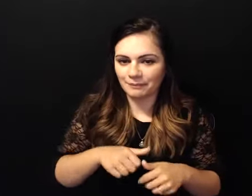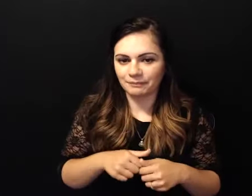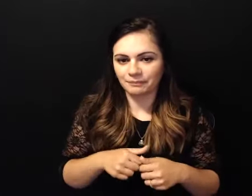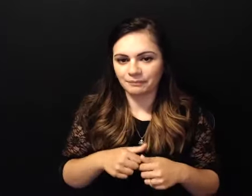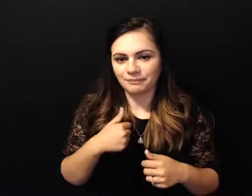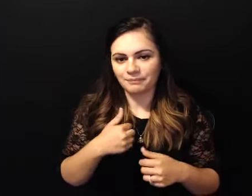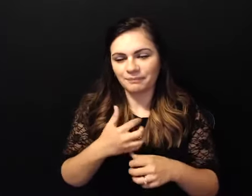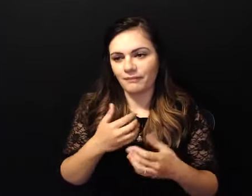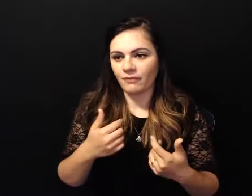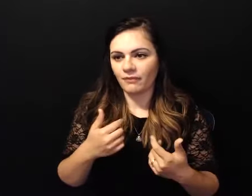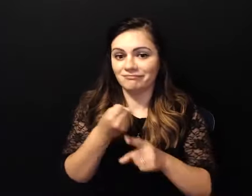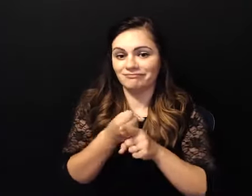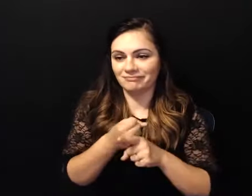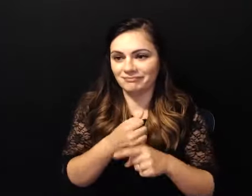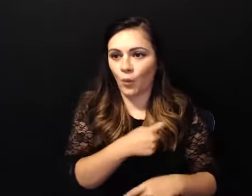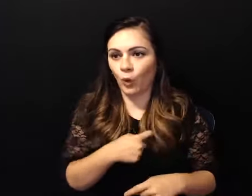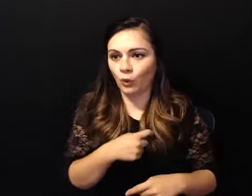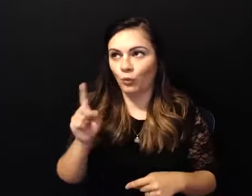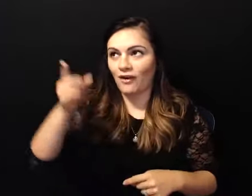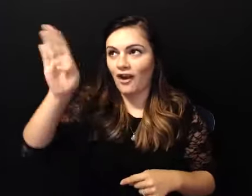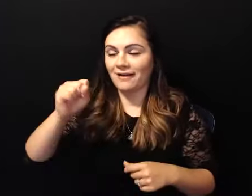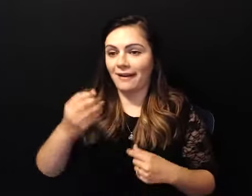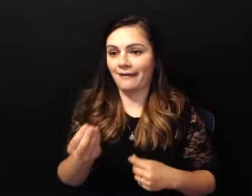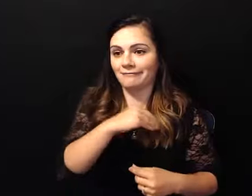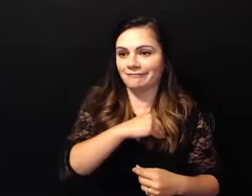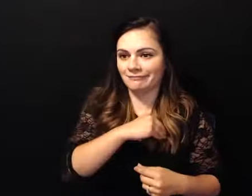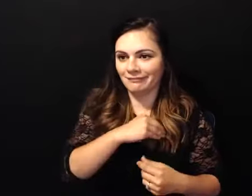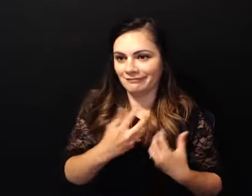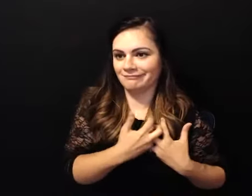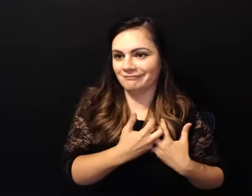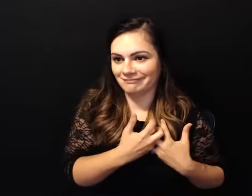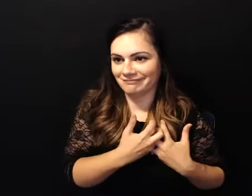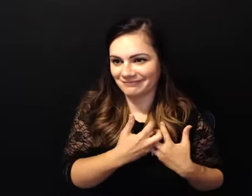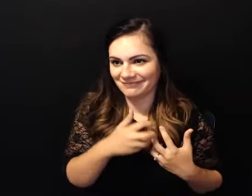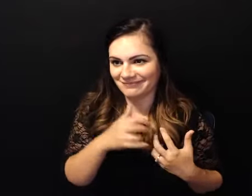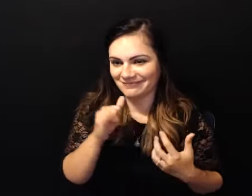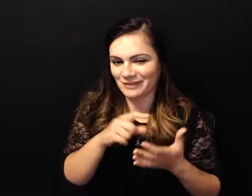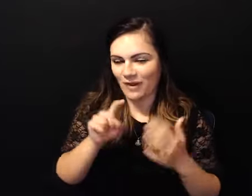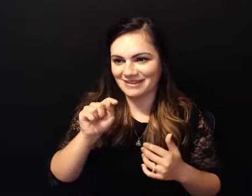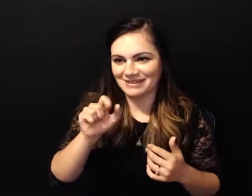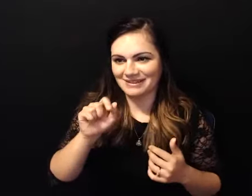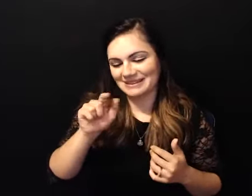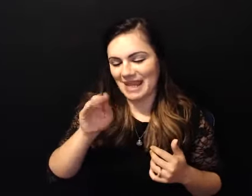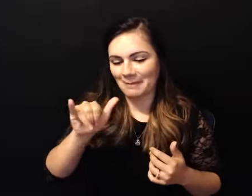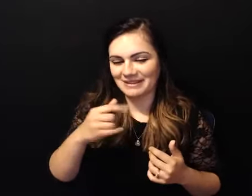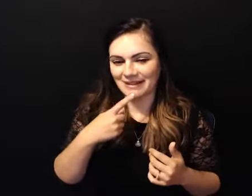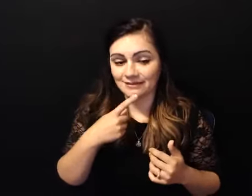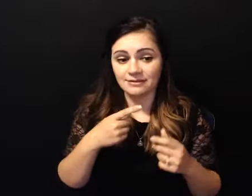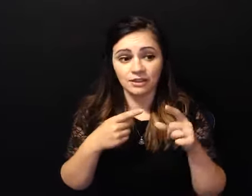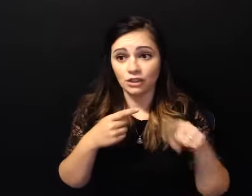as tim said and um and you show up at my door you know and uh carol and karen came to my